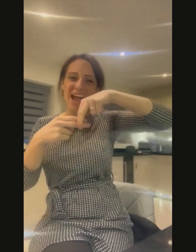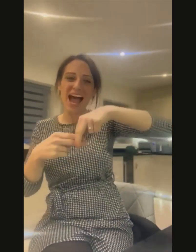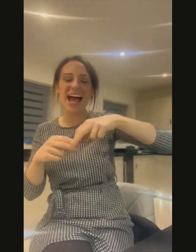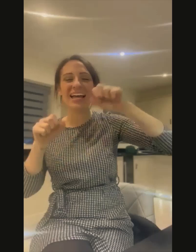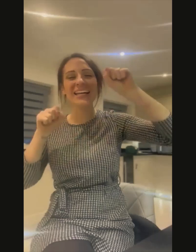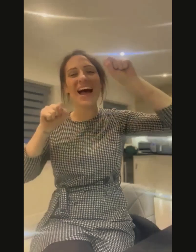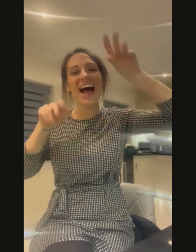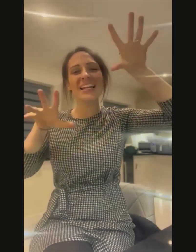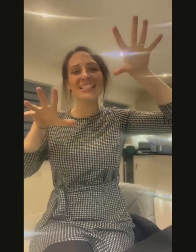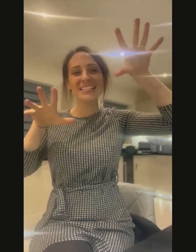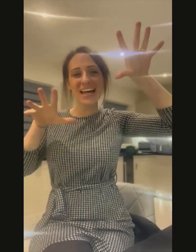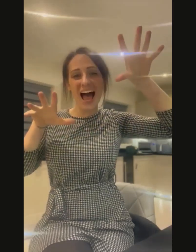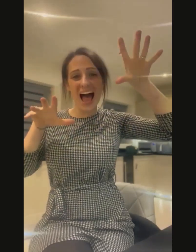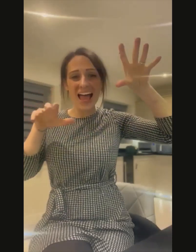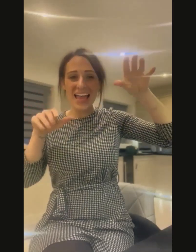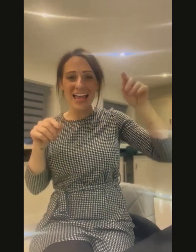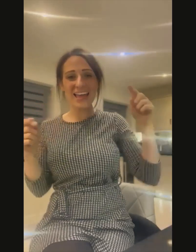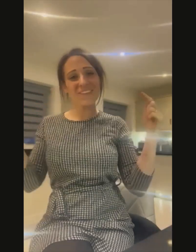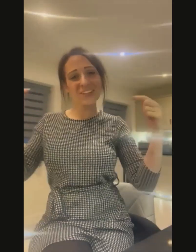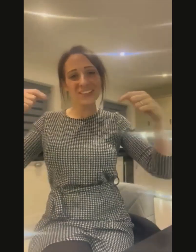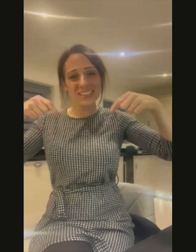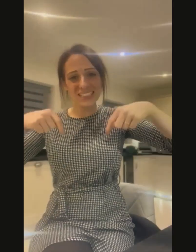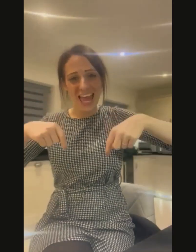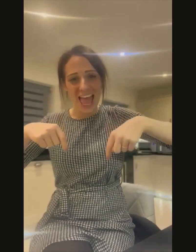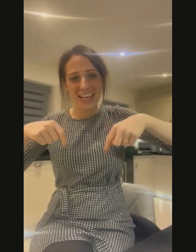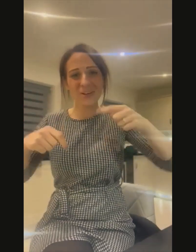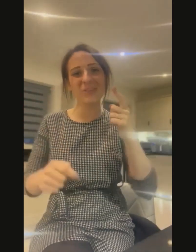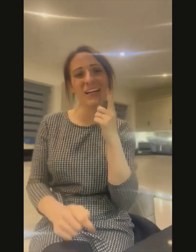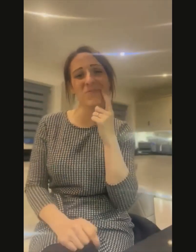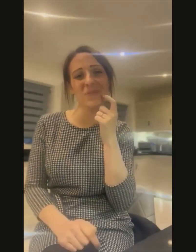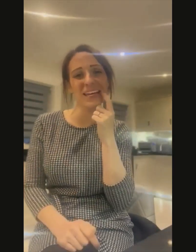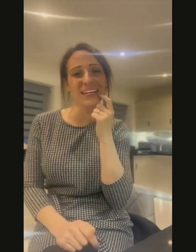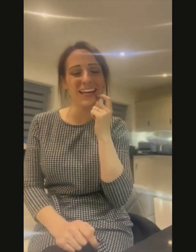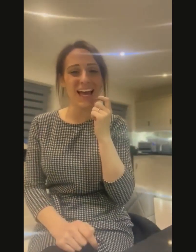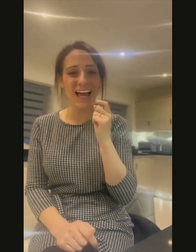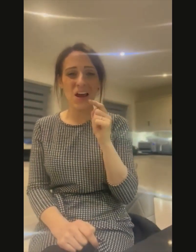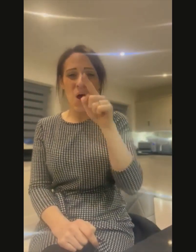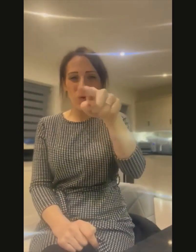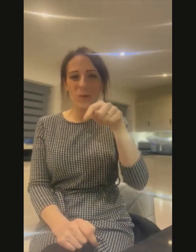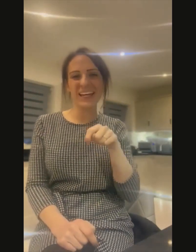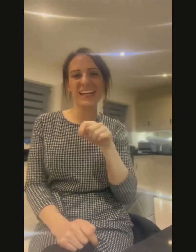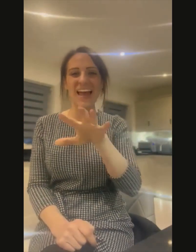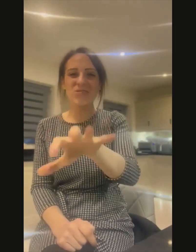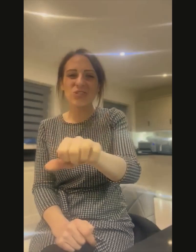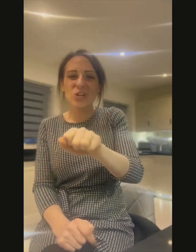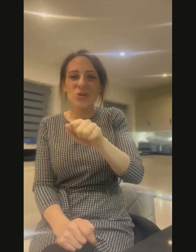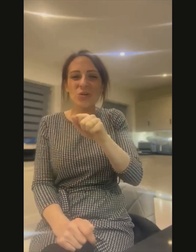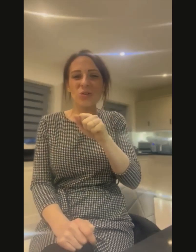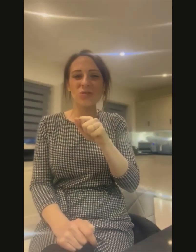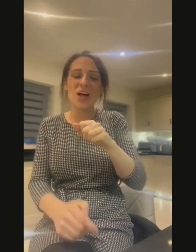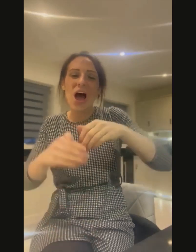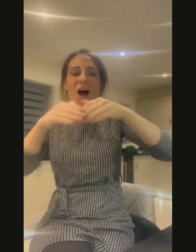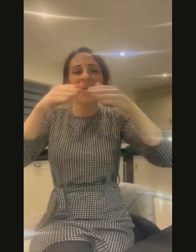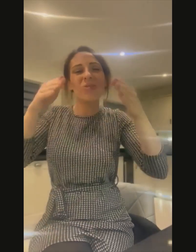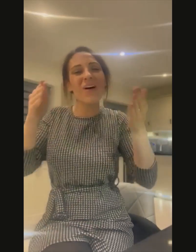I'll there for you If you stay with me, girl If you can rule the world